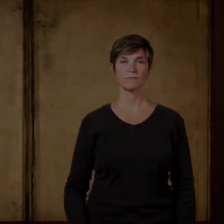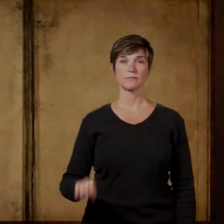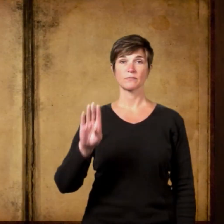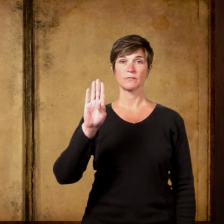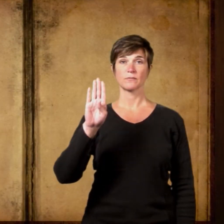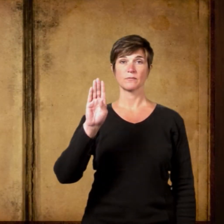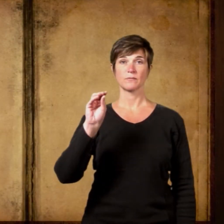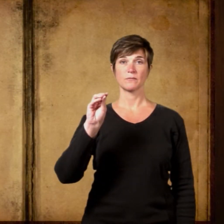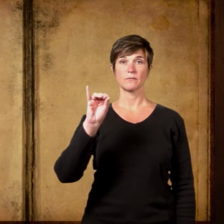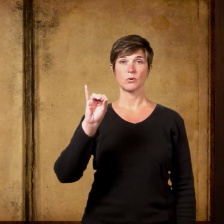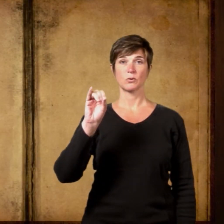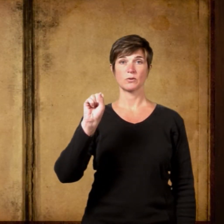Boisterous